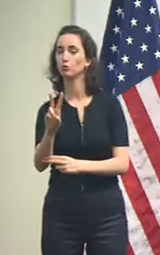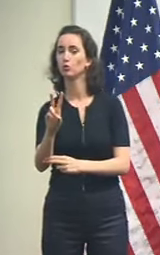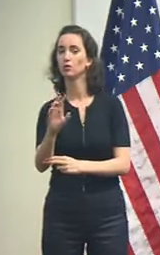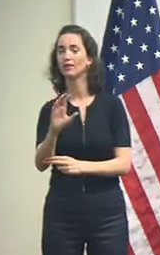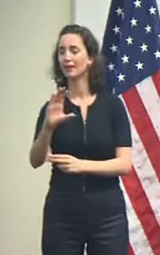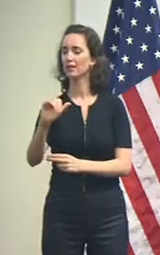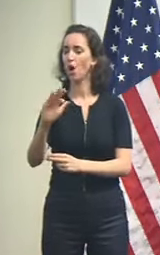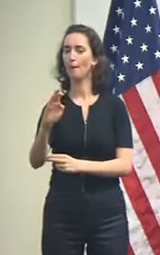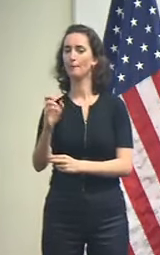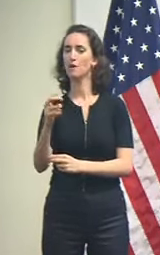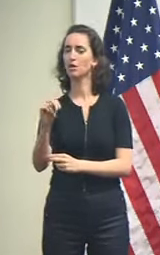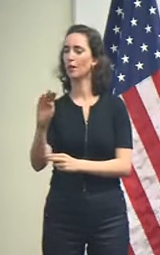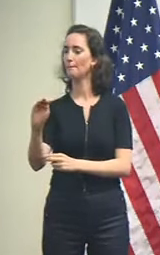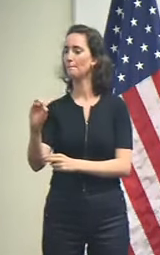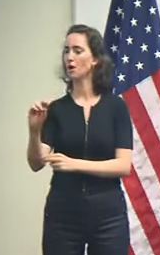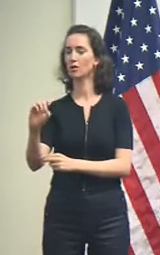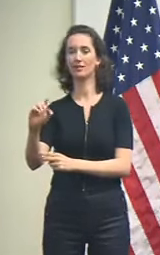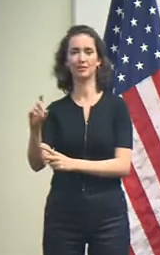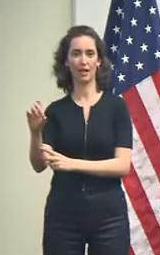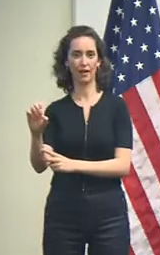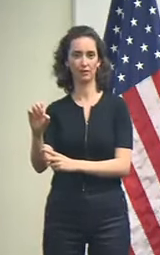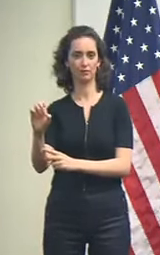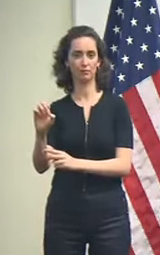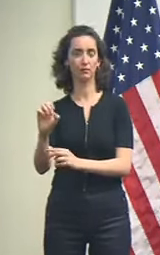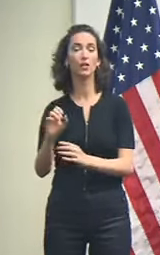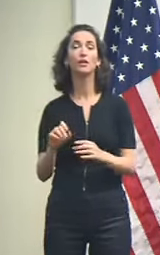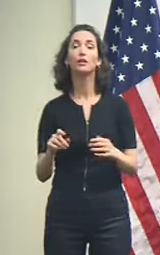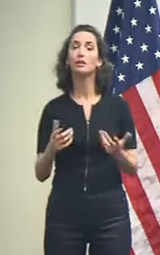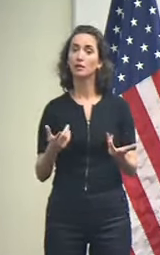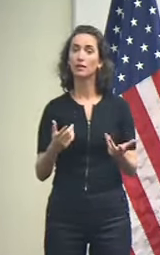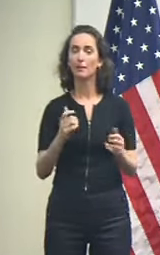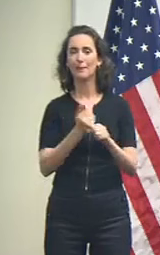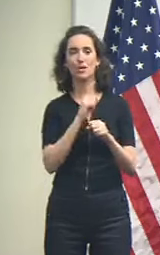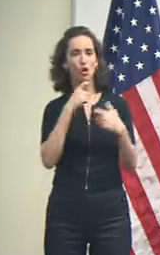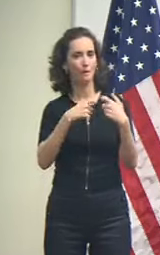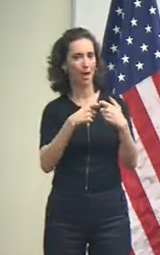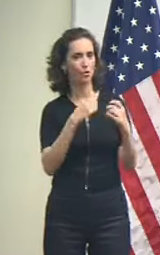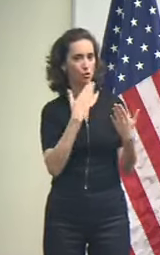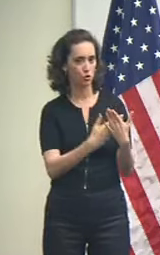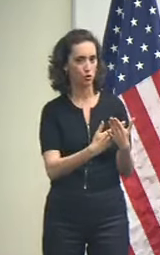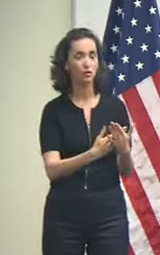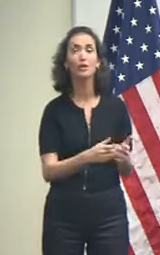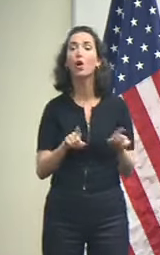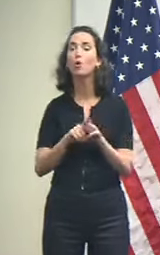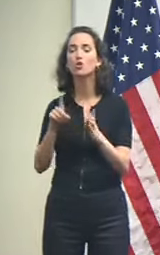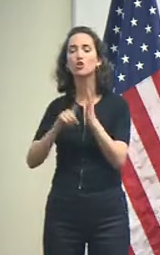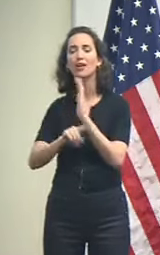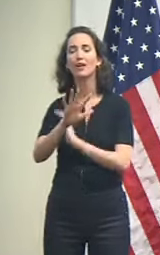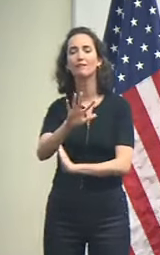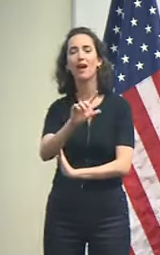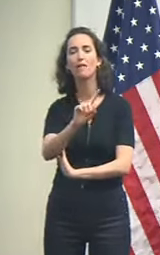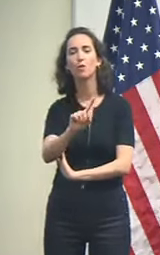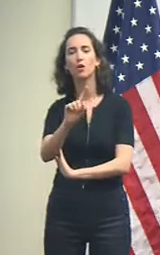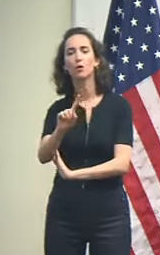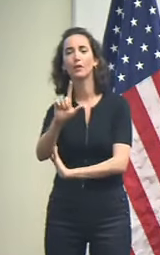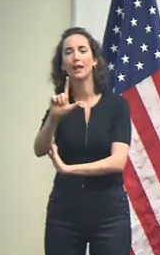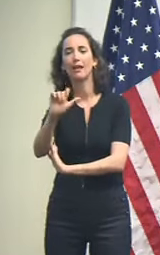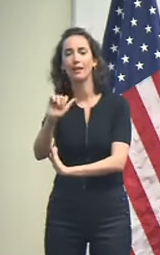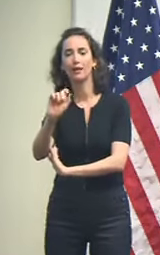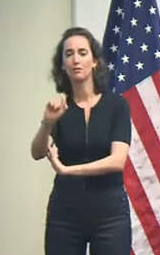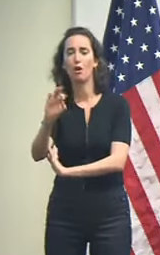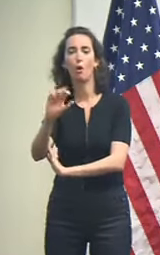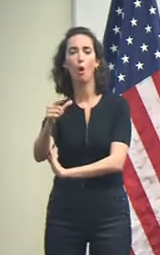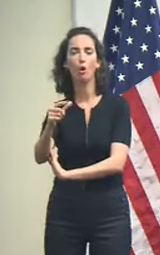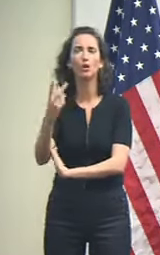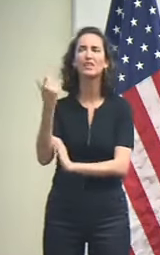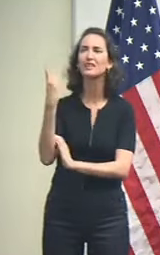encourage you to remember to check 511LA.org for road closures, and please make